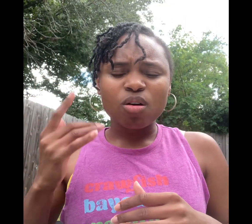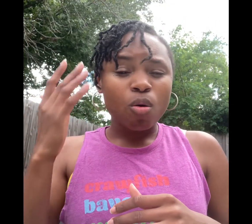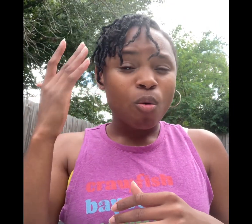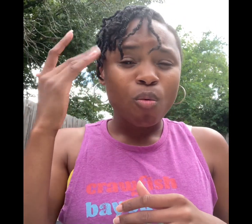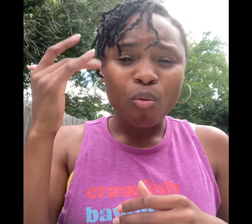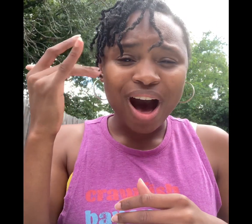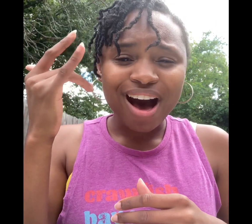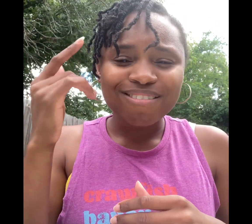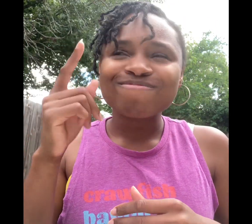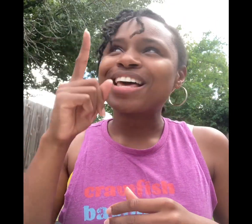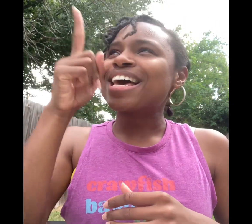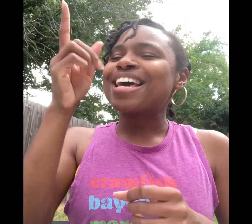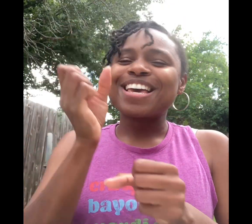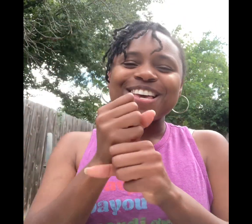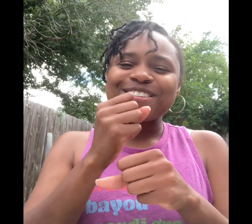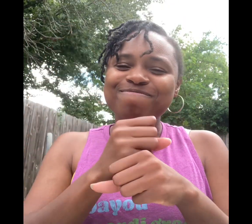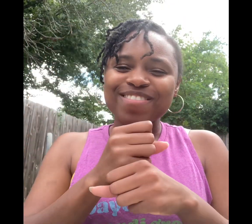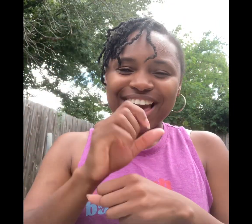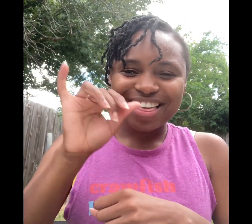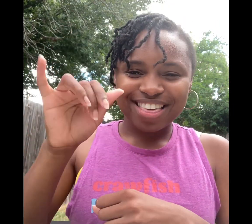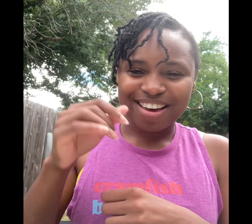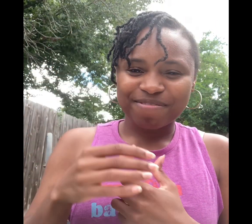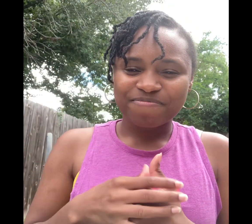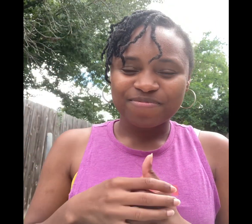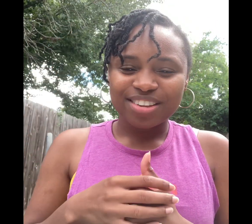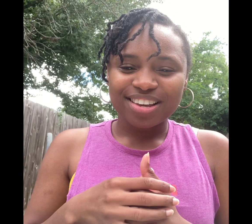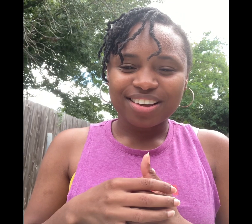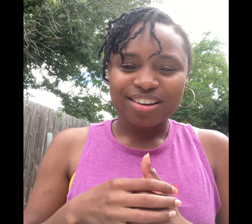and feel, because He made that.